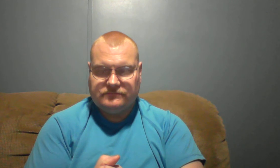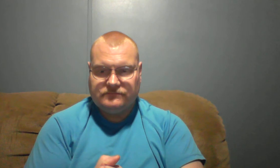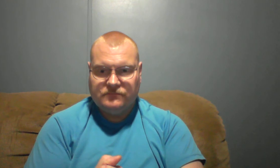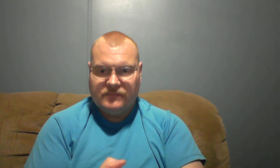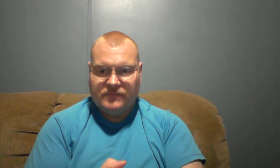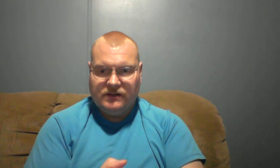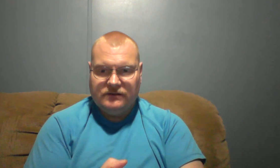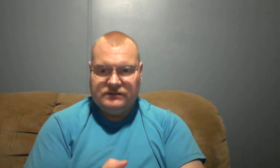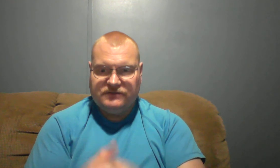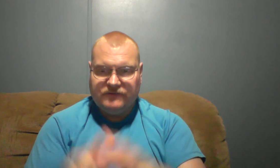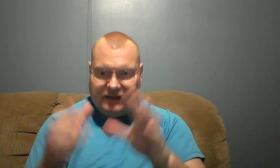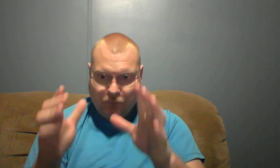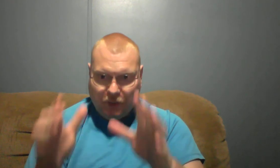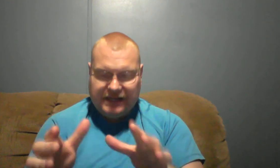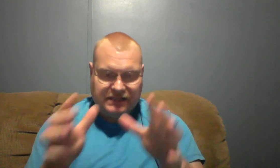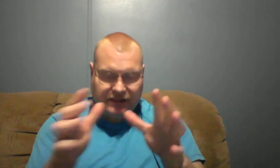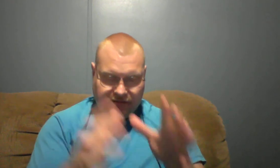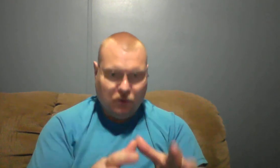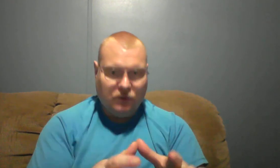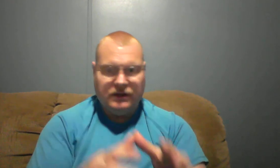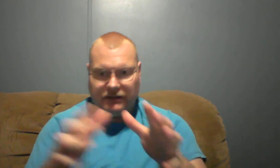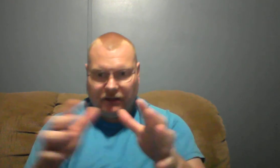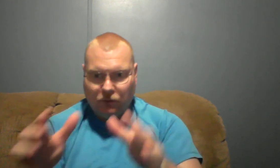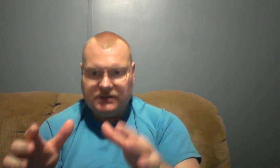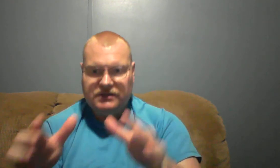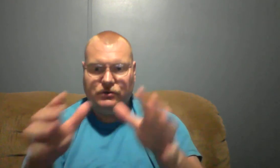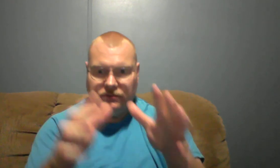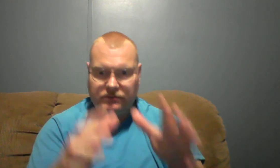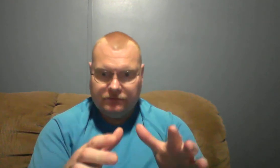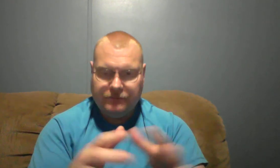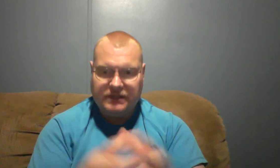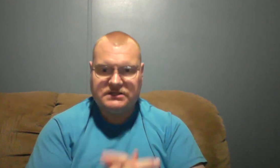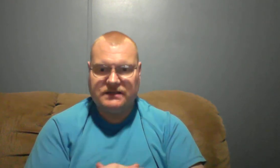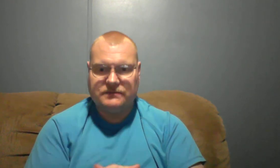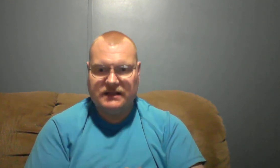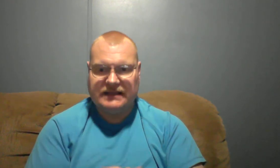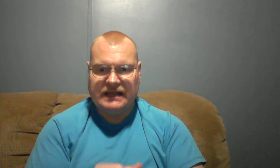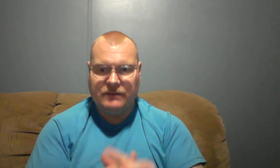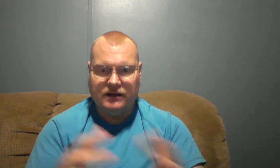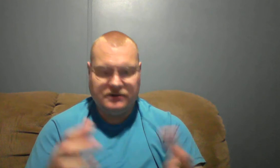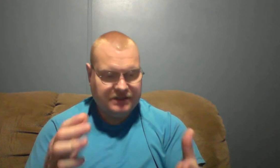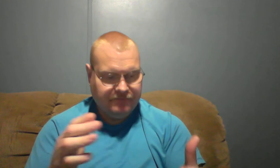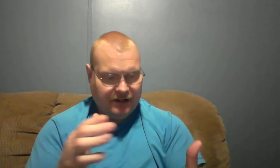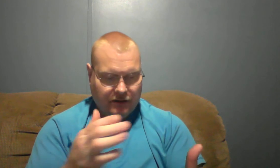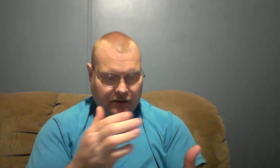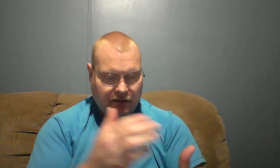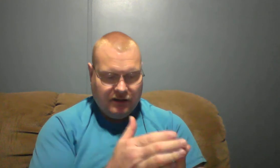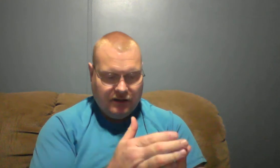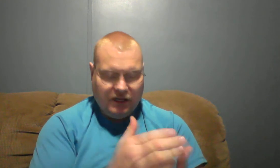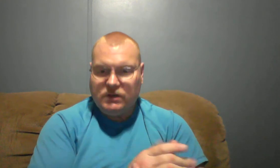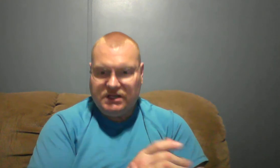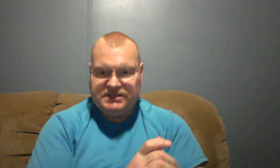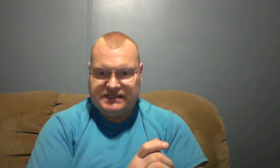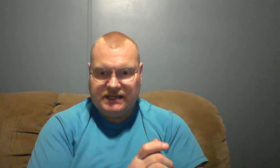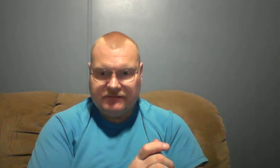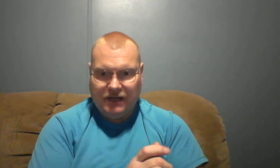I just felt impressed of the Lord I wanted to mention something like that because you know when you see stuff coming